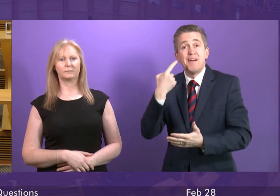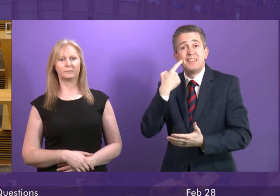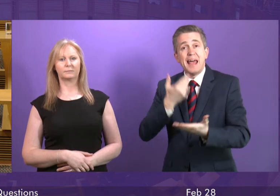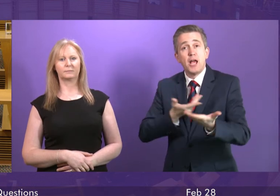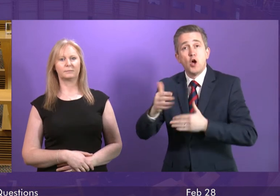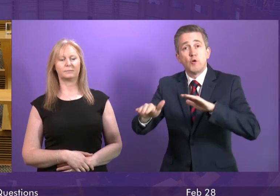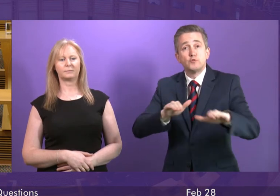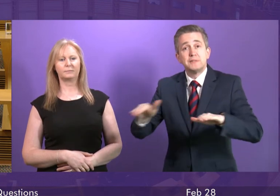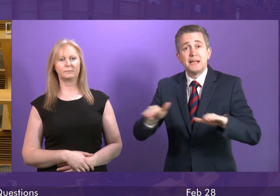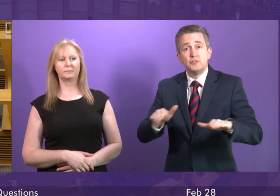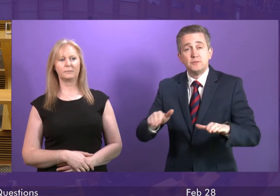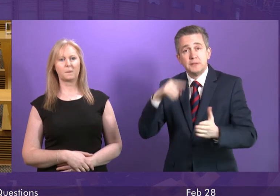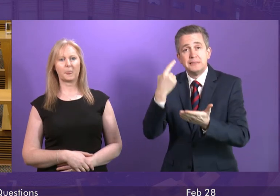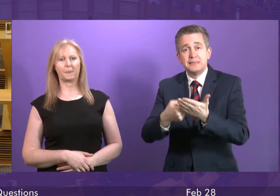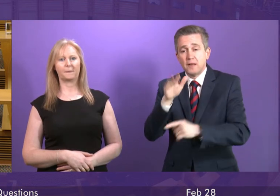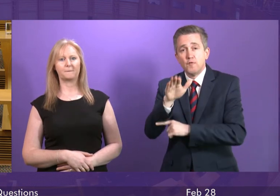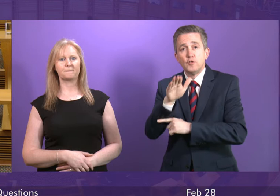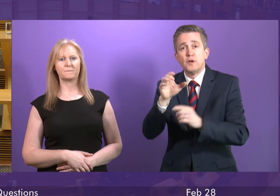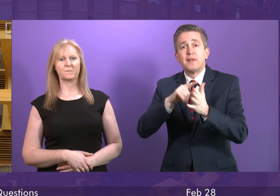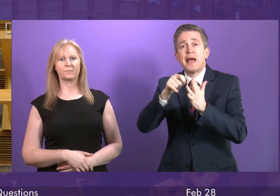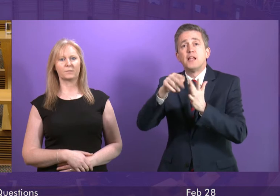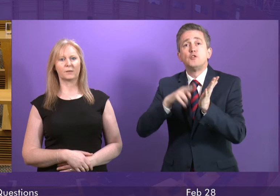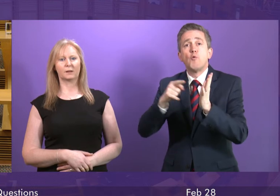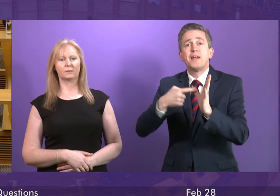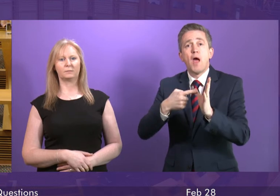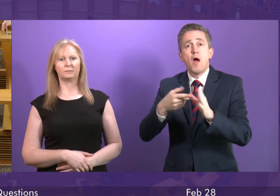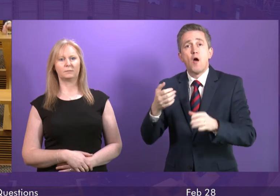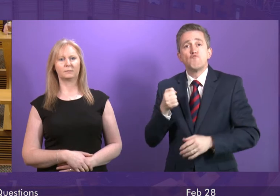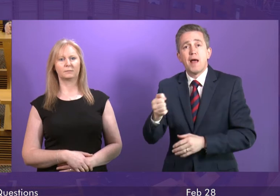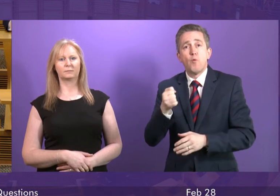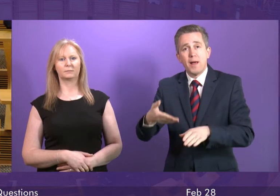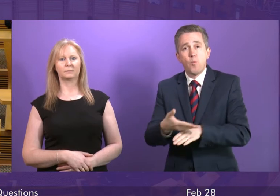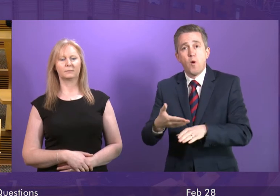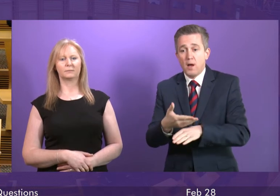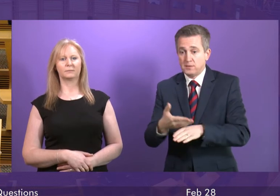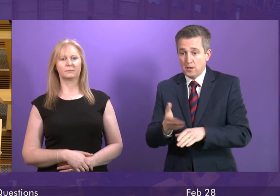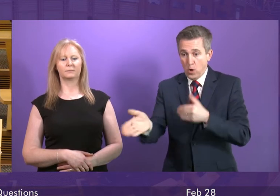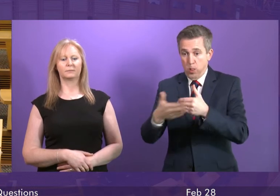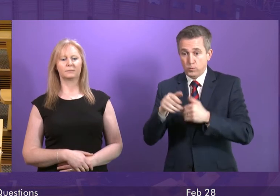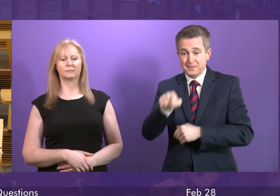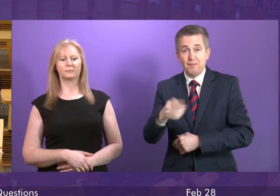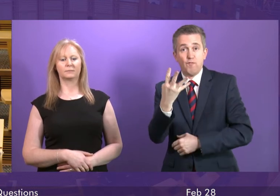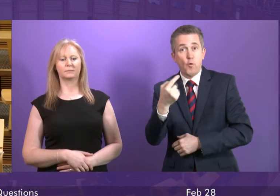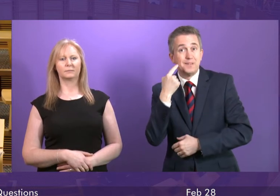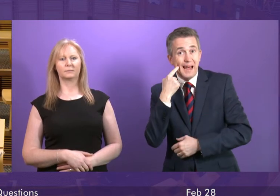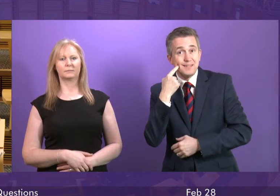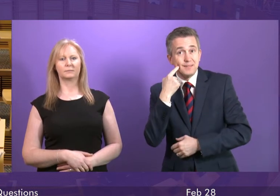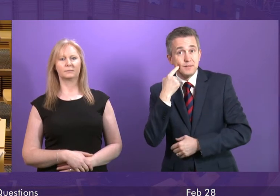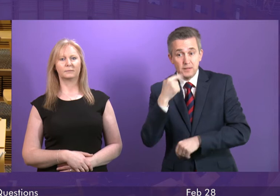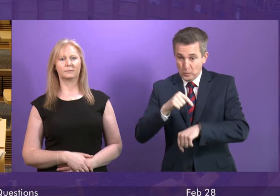future of the Caledonia Railway Works in Glasgow ends in just four days' time. So time is running out.